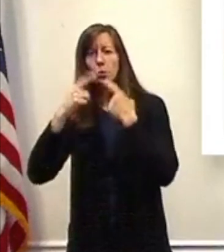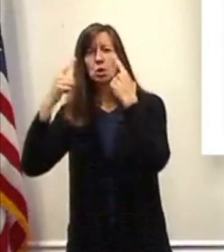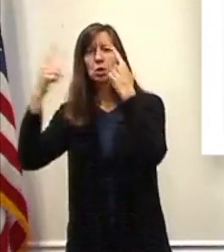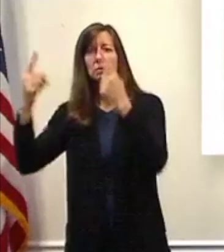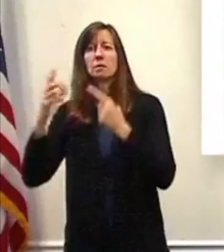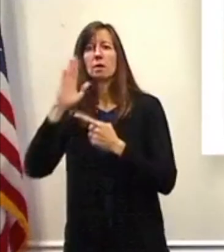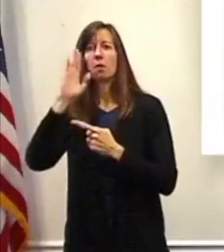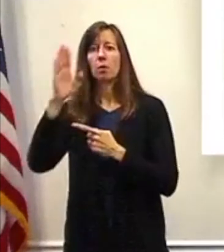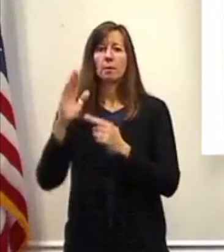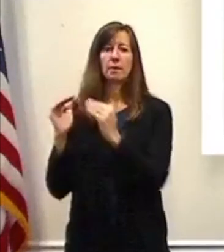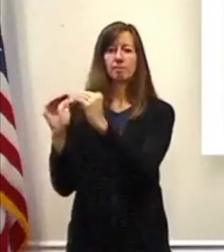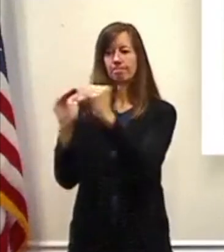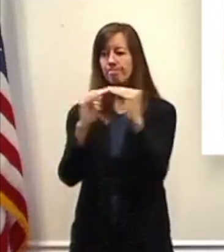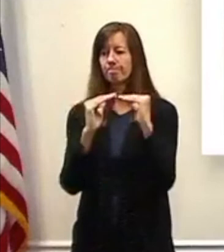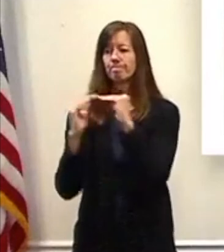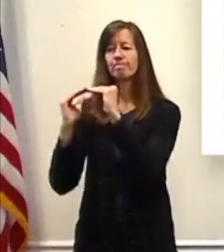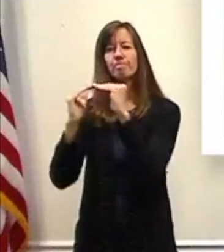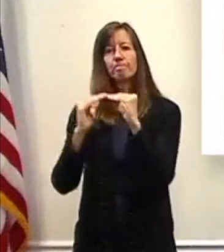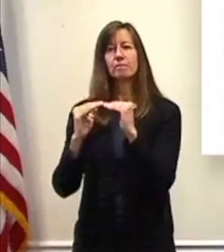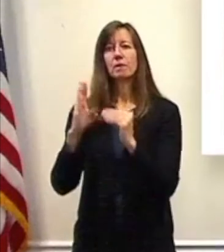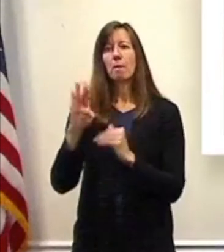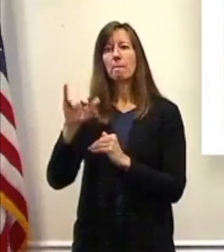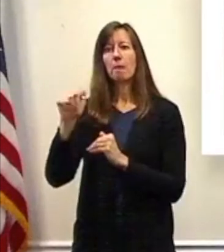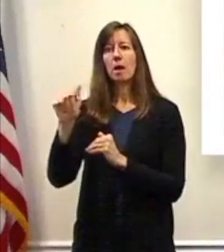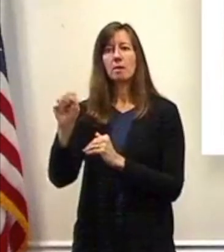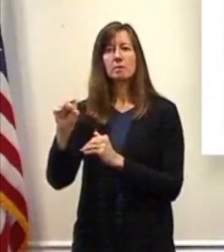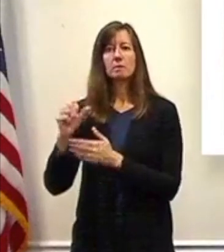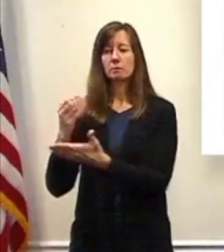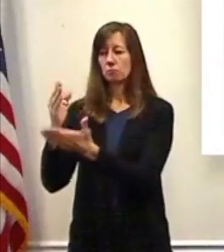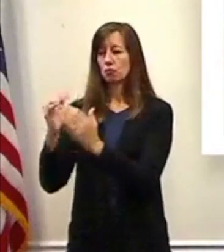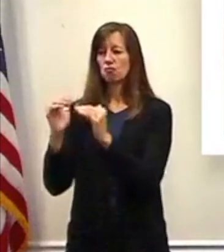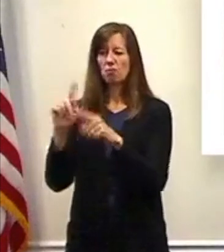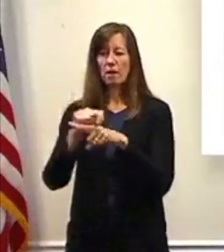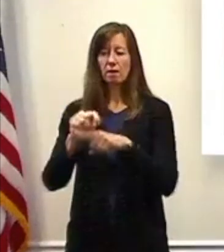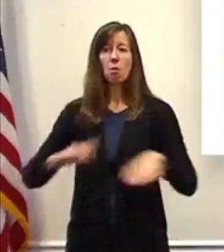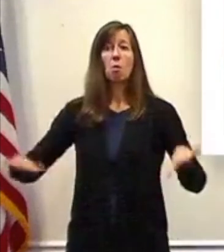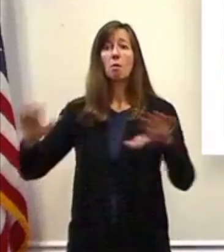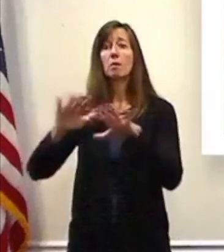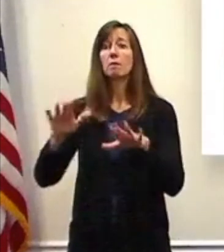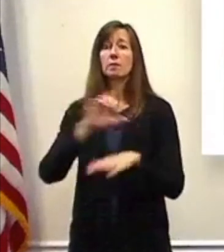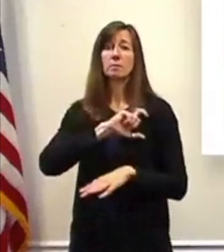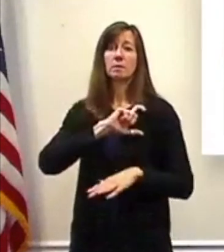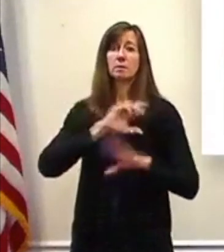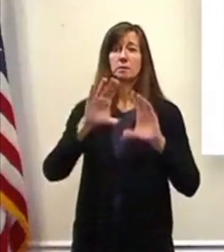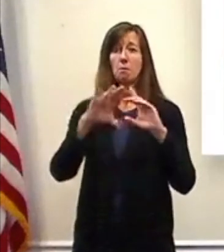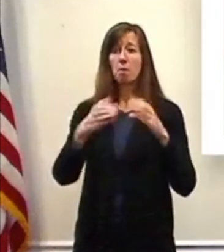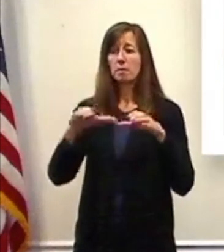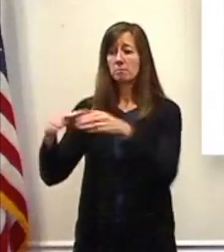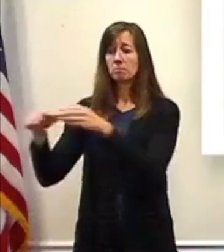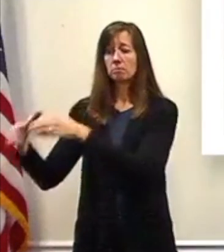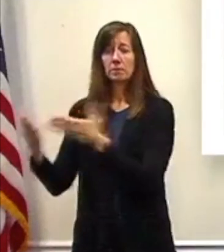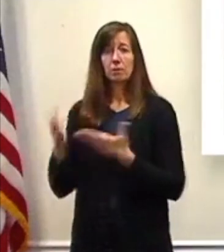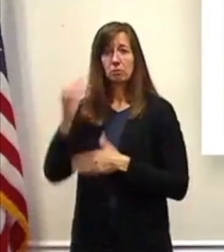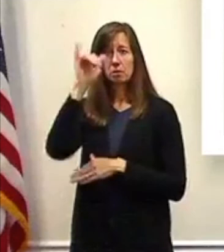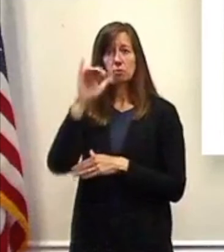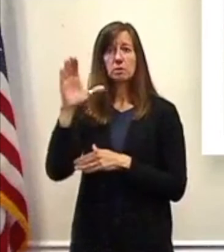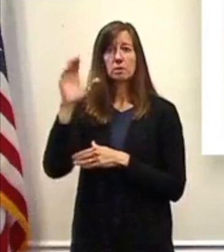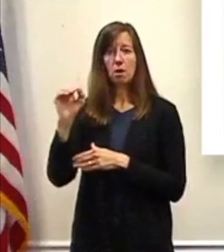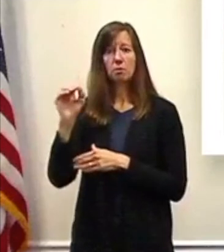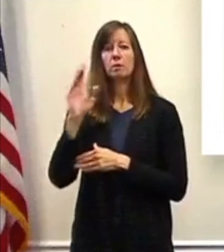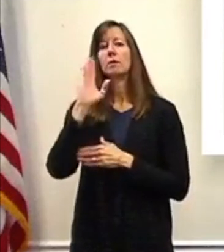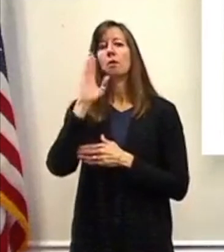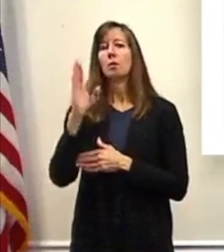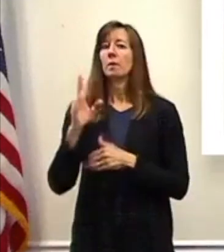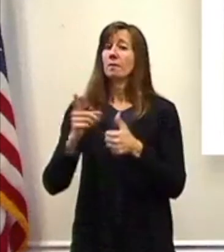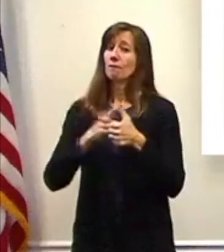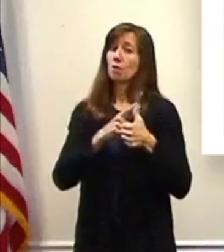justice training to every police agency in the county. Now, that'll go hand-in-hand with their mental health and crisis intervention training. Dutchess County is the first